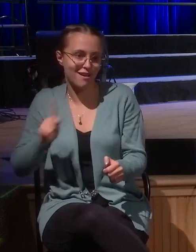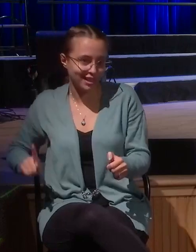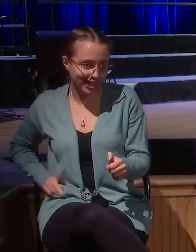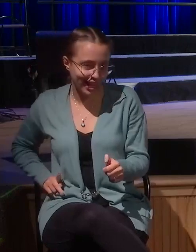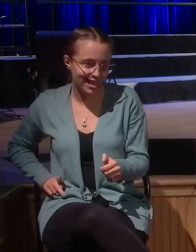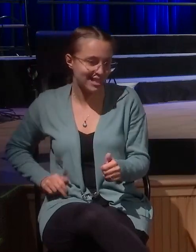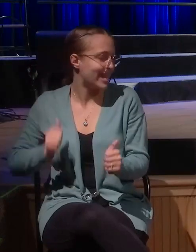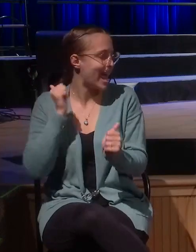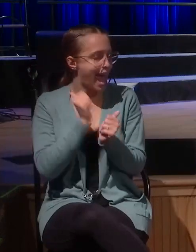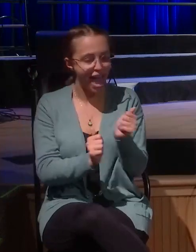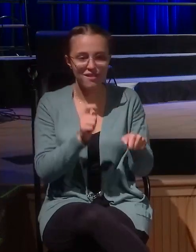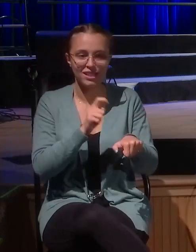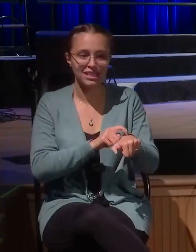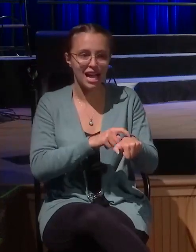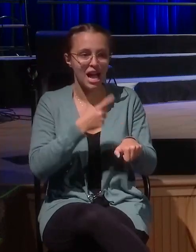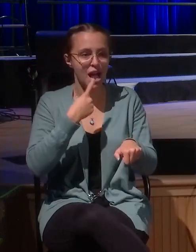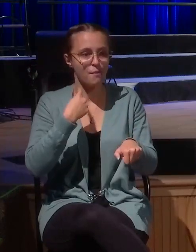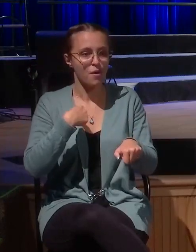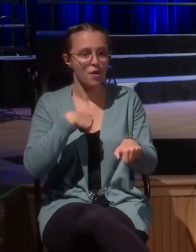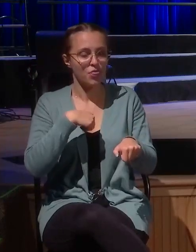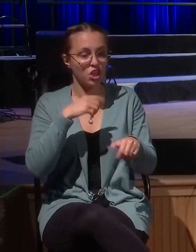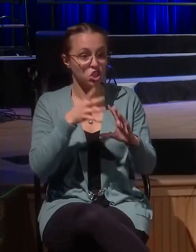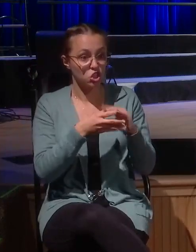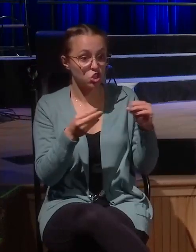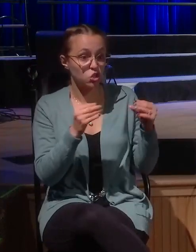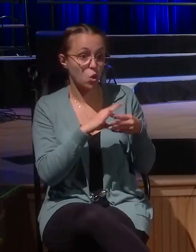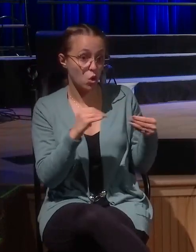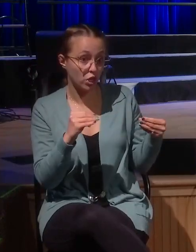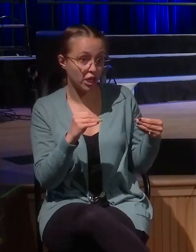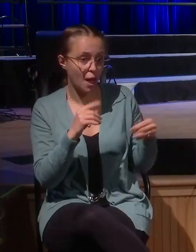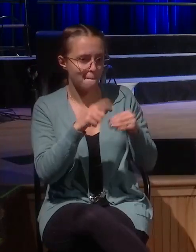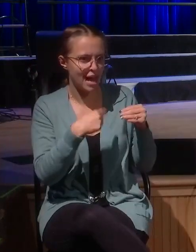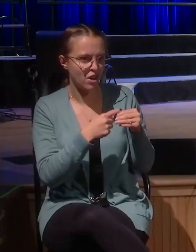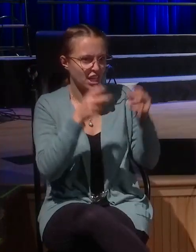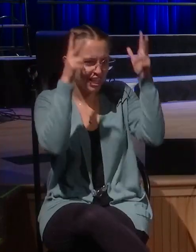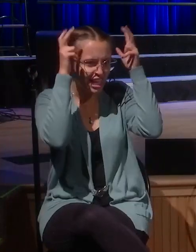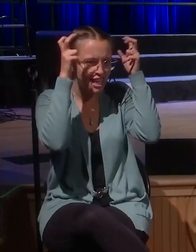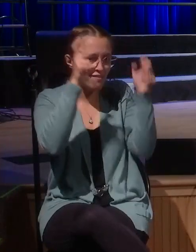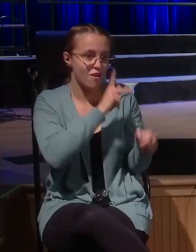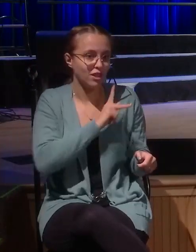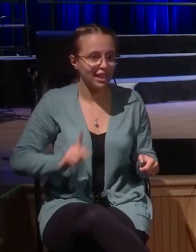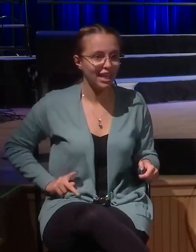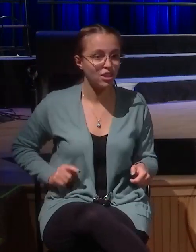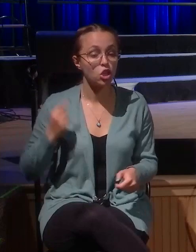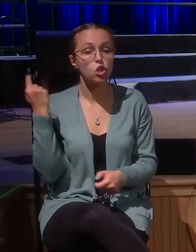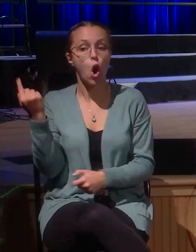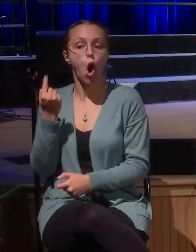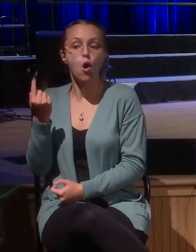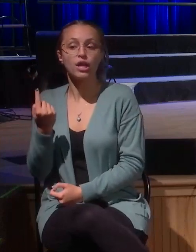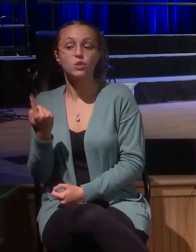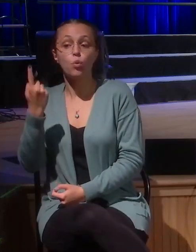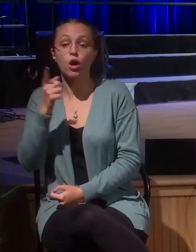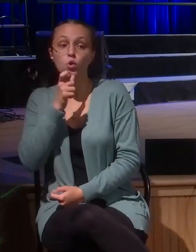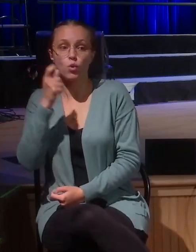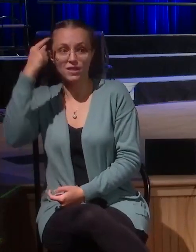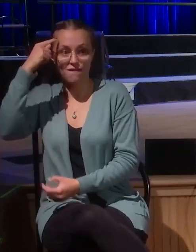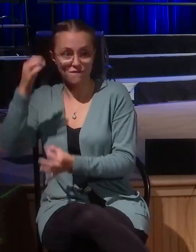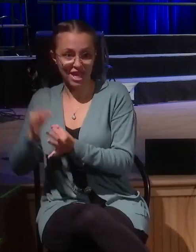that despised God and hated him, there's someone who was faithful in the same story. So we looked at a few weeks ago, we looked at Ahaz, this